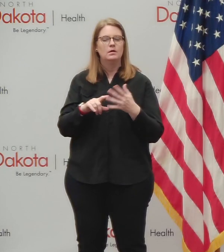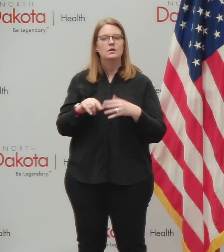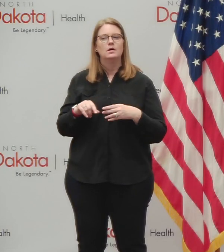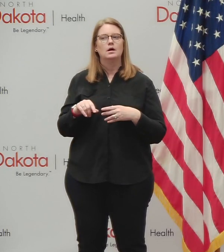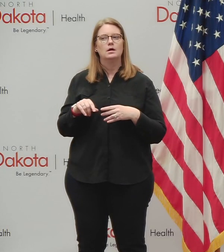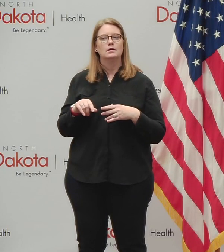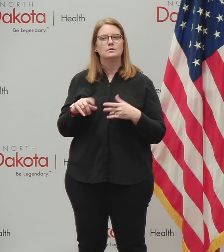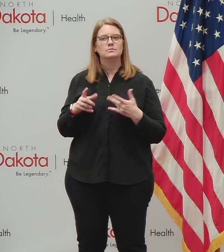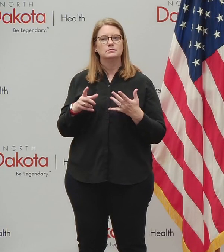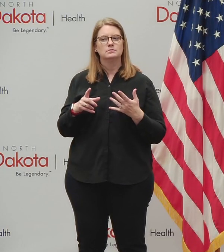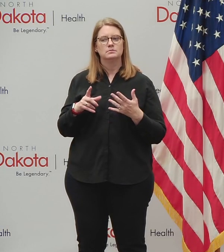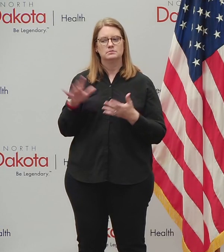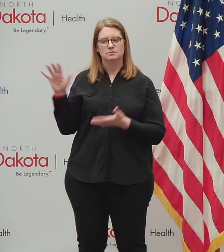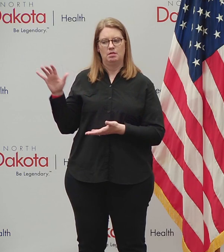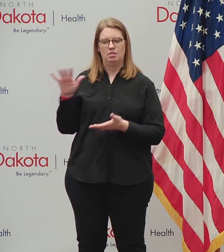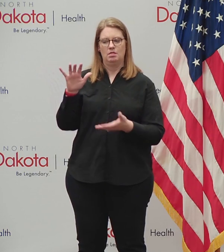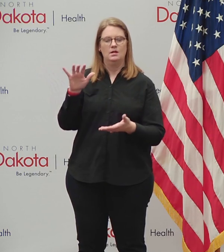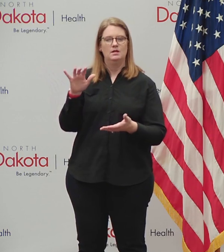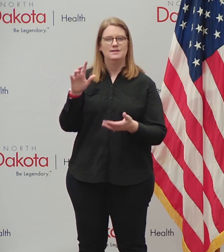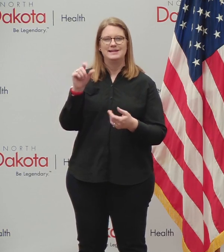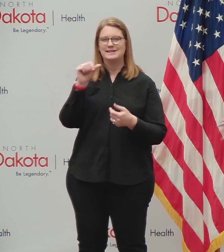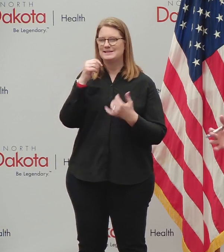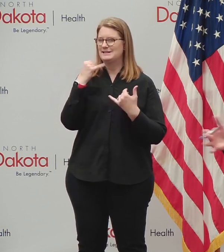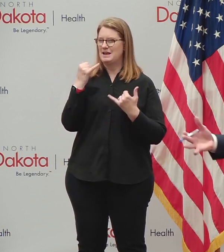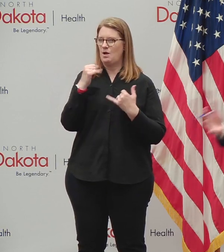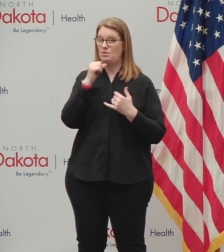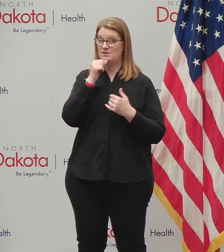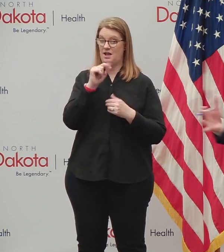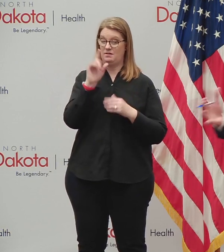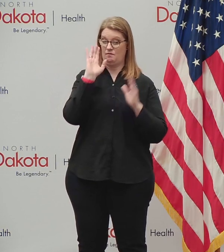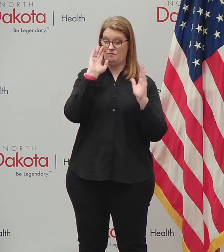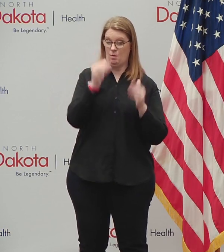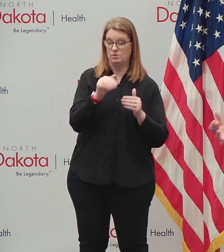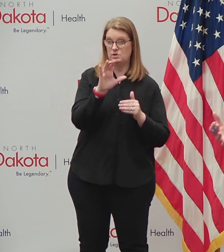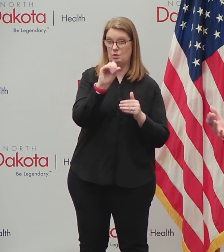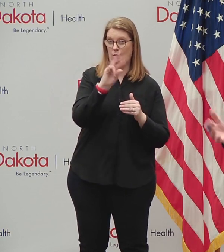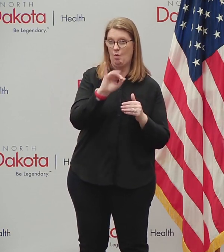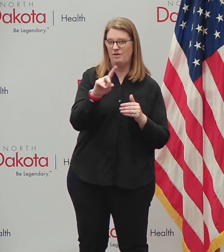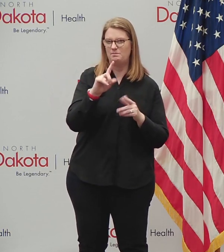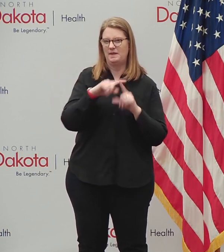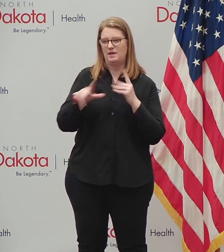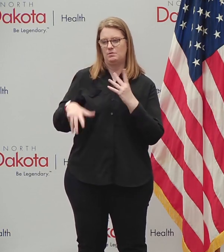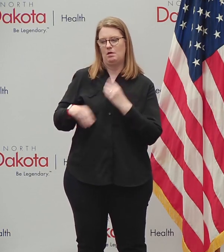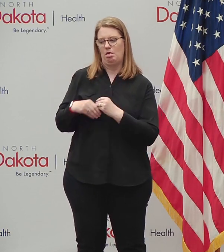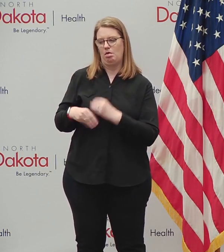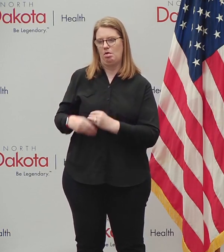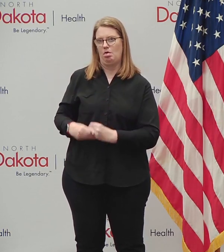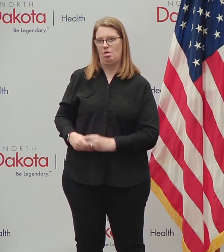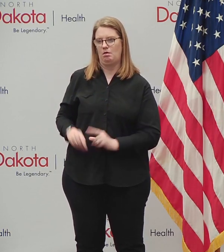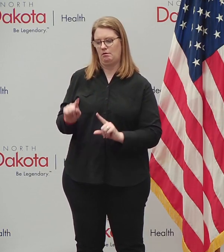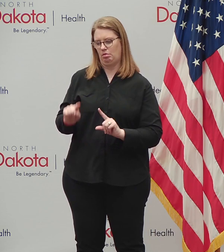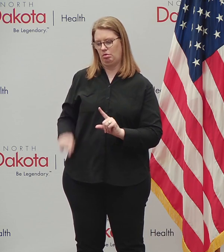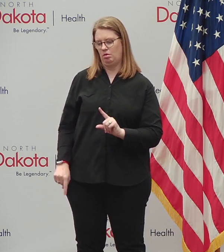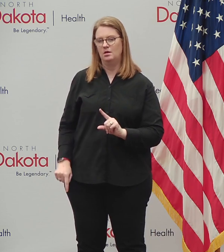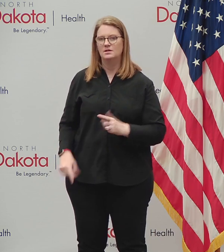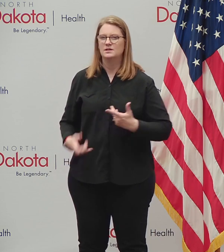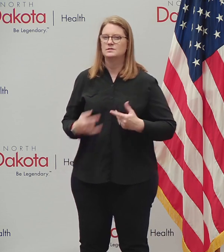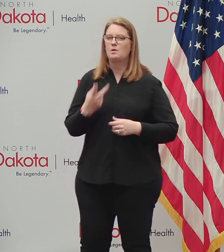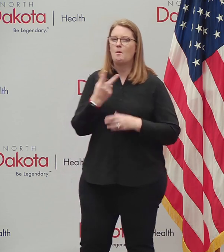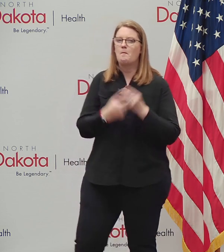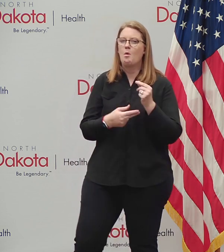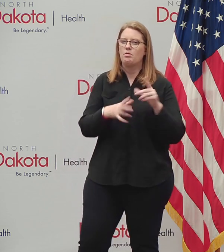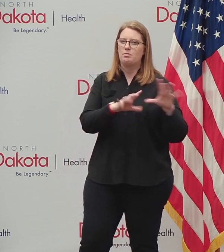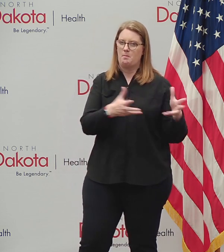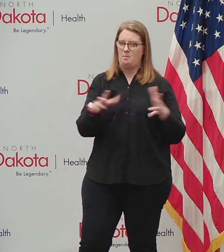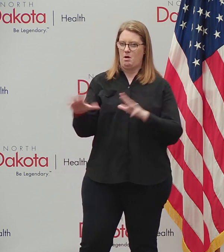started wandering away from COVID and into a lot of other areas where things were being attached on to them. So people might have from both parties might have been voting